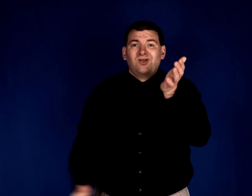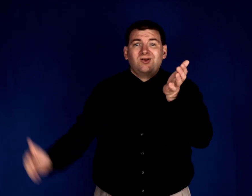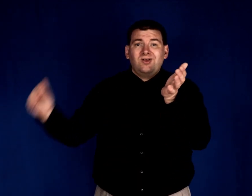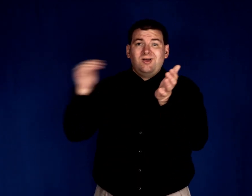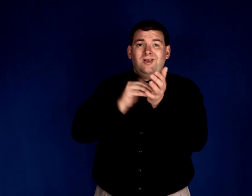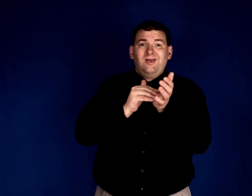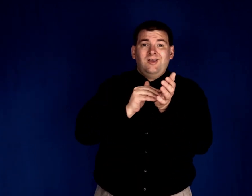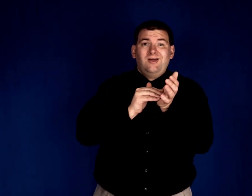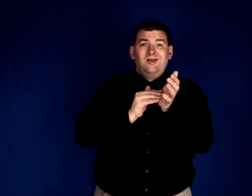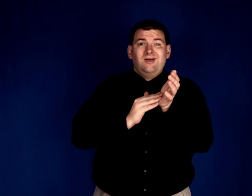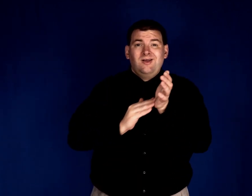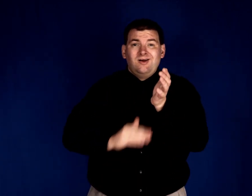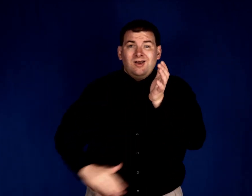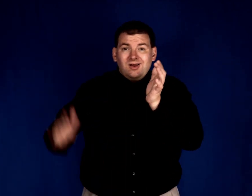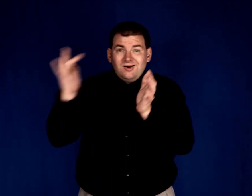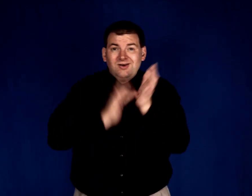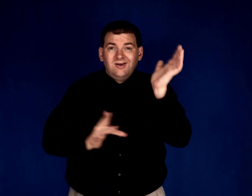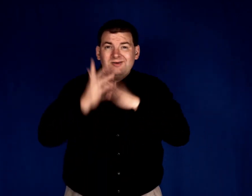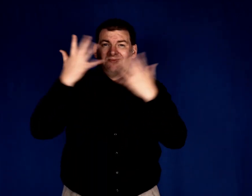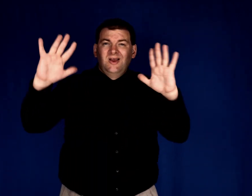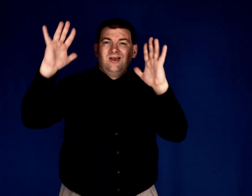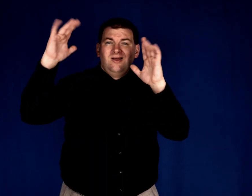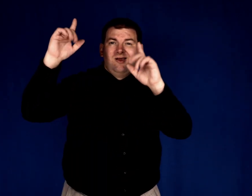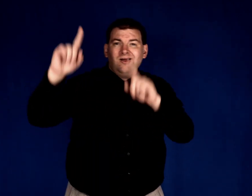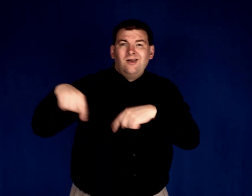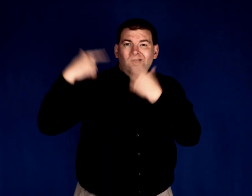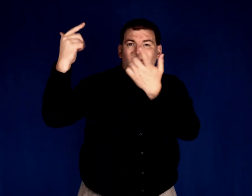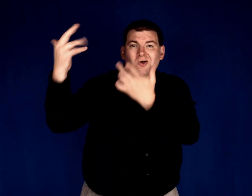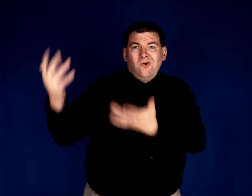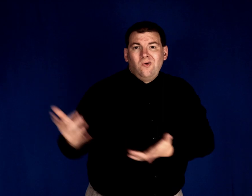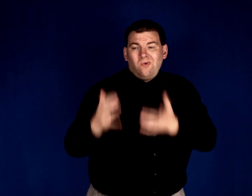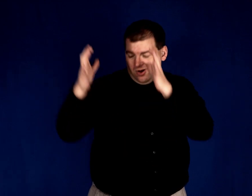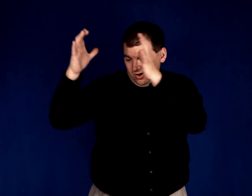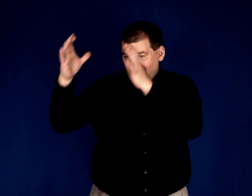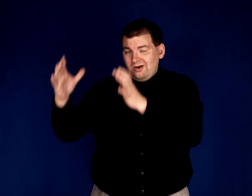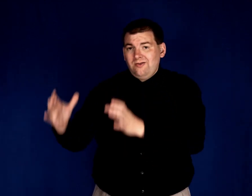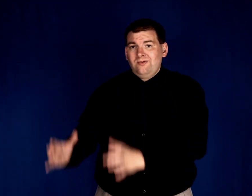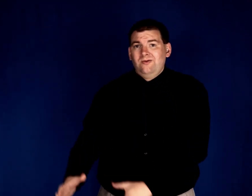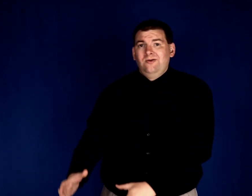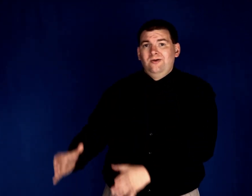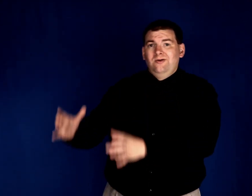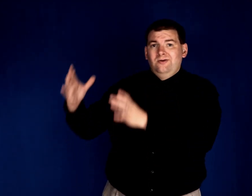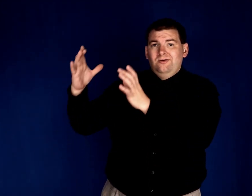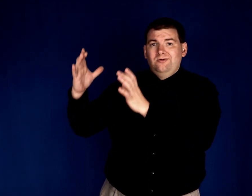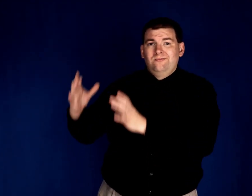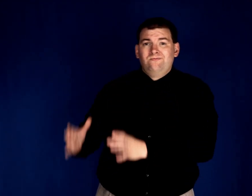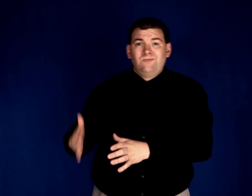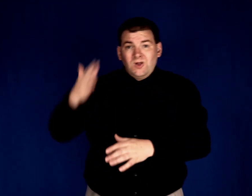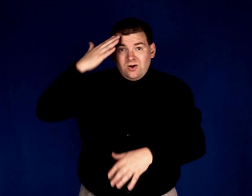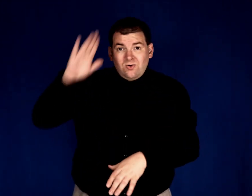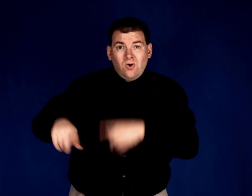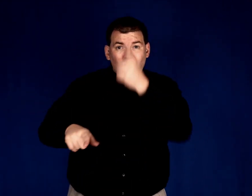again. He's been waiting by the well side, knowing